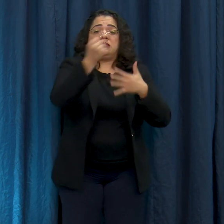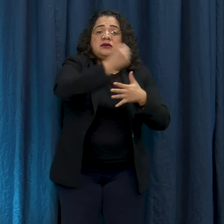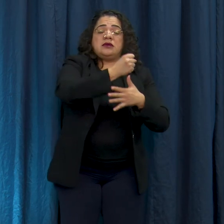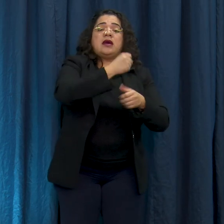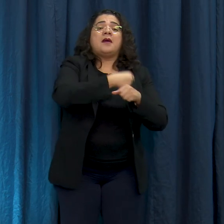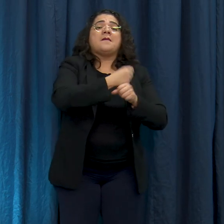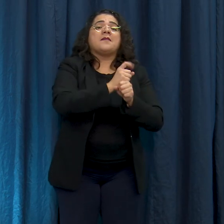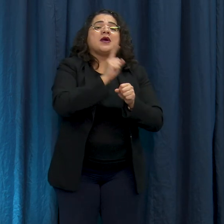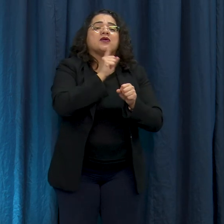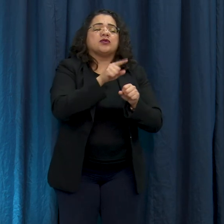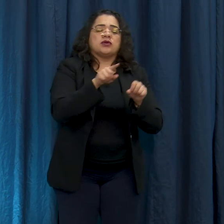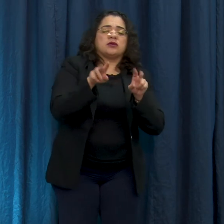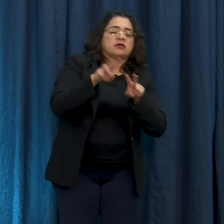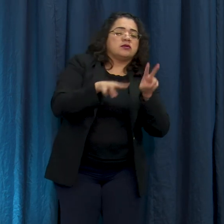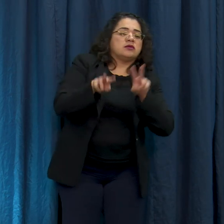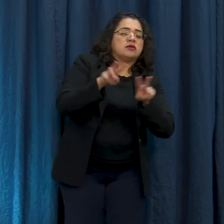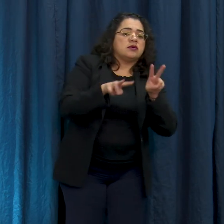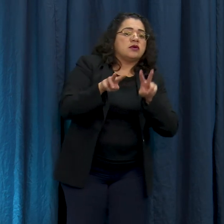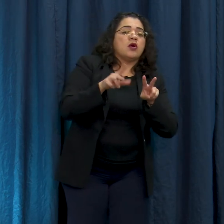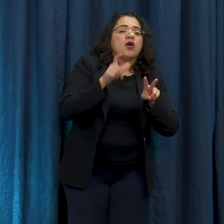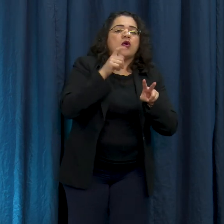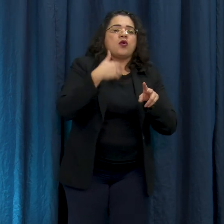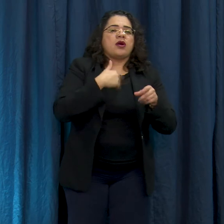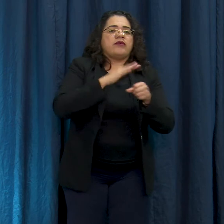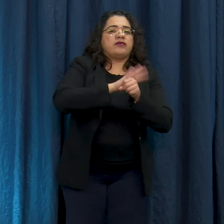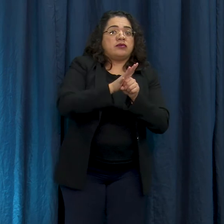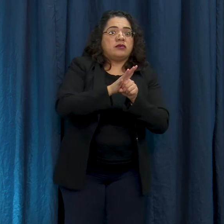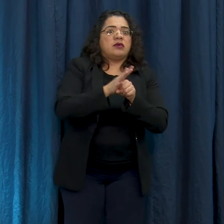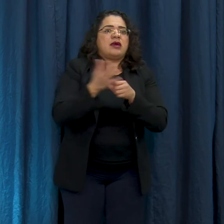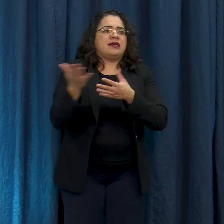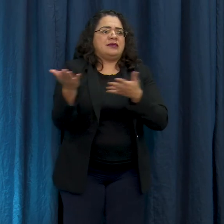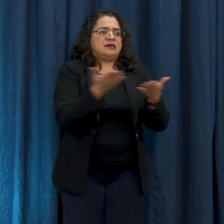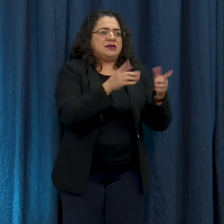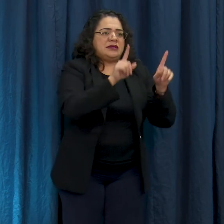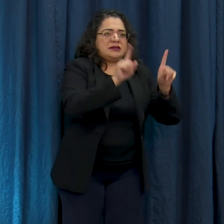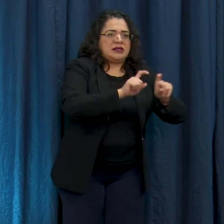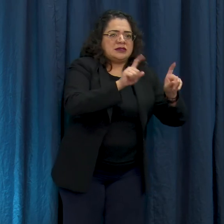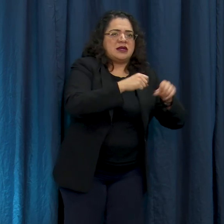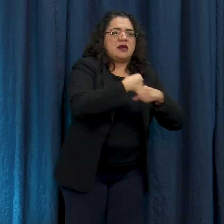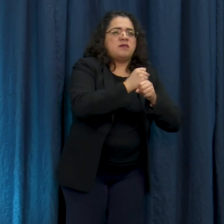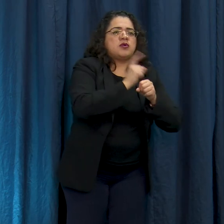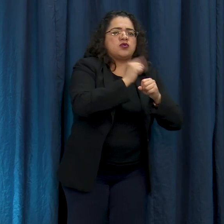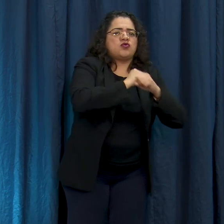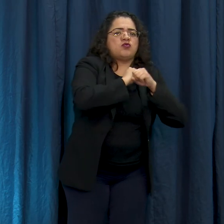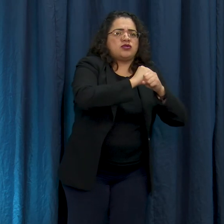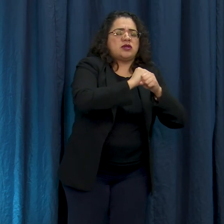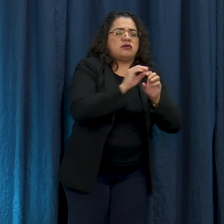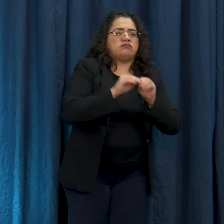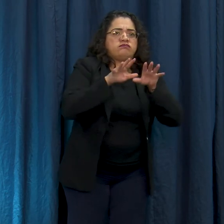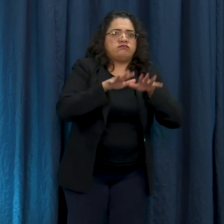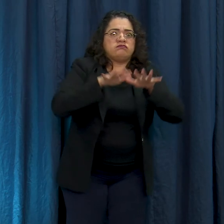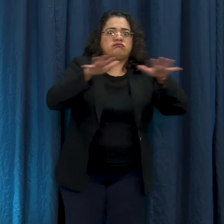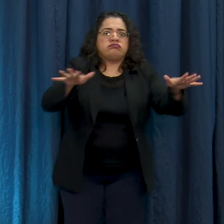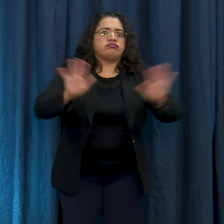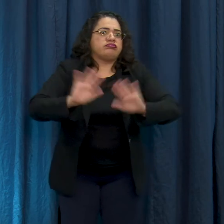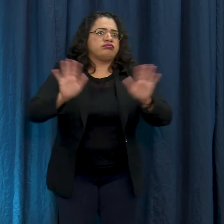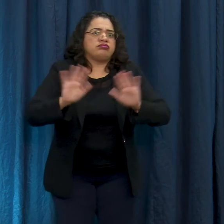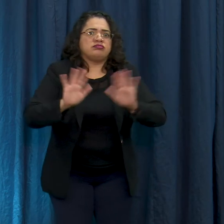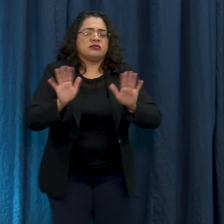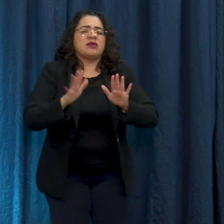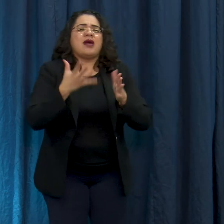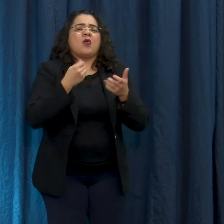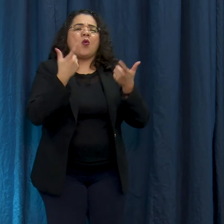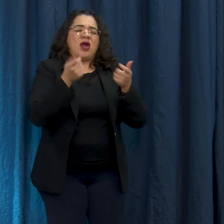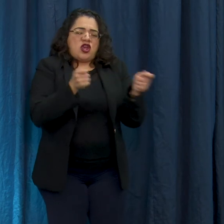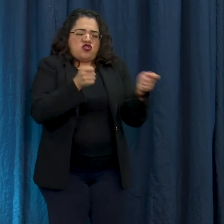hacer que podamos um frenar la propagation de este virus y asegurarnos de que nuestra ciudad tenga la capacidad médica para manejar